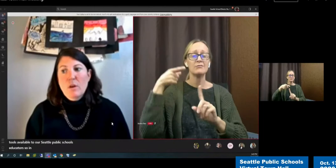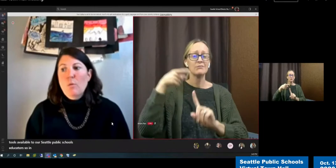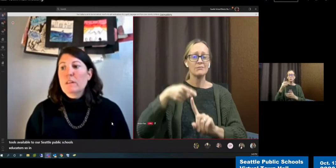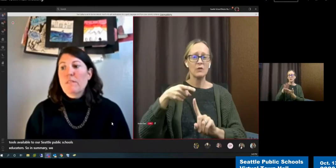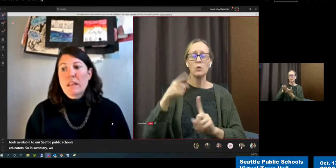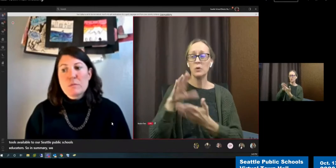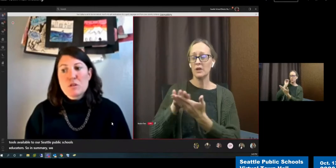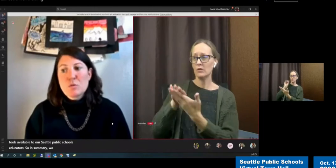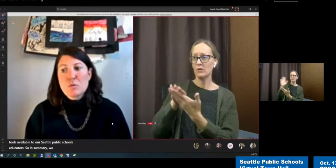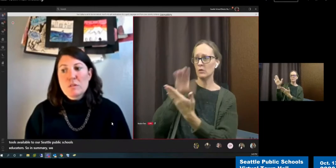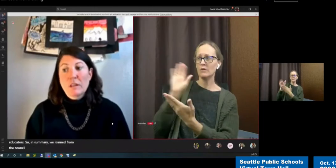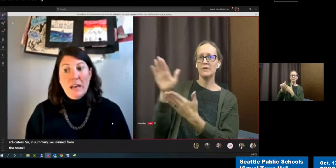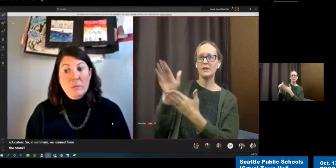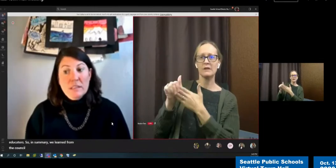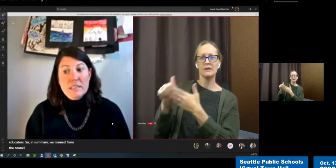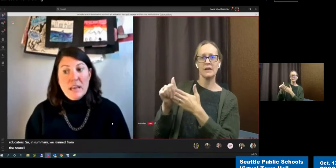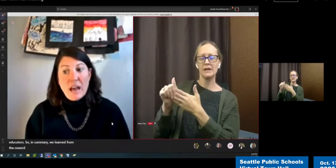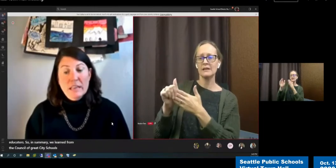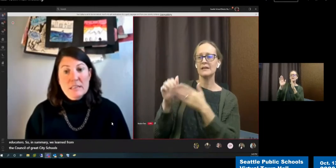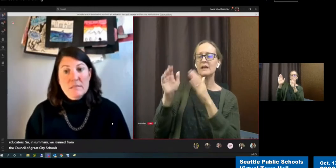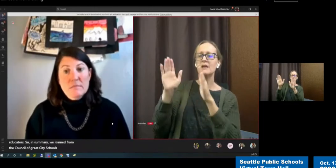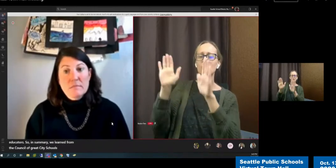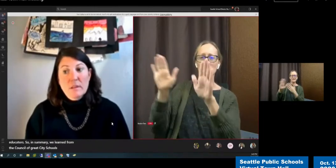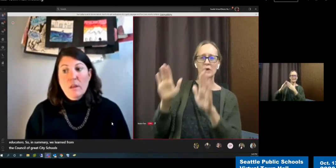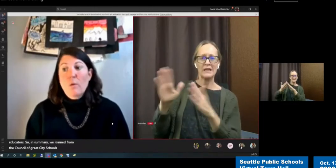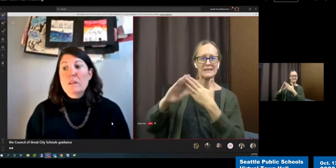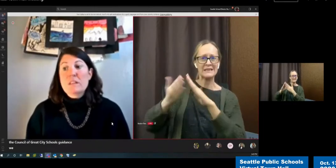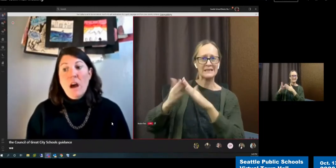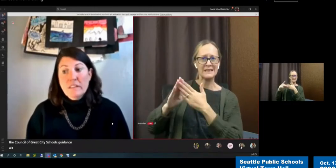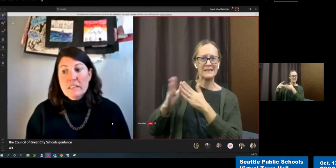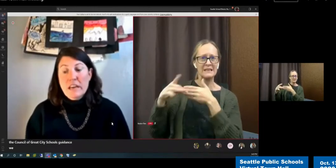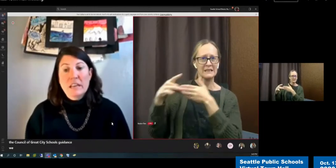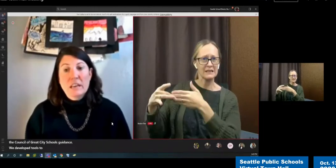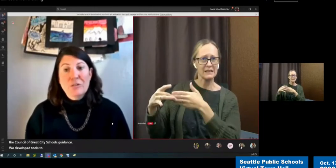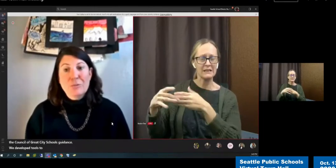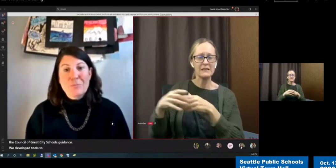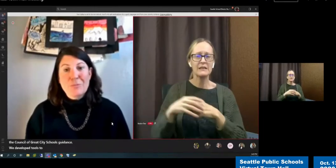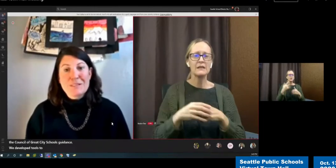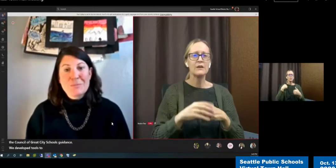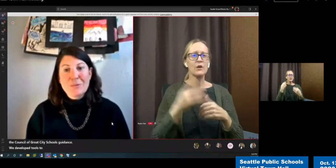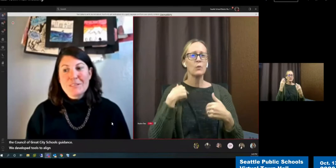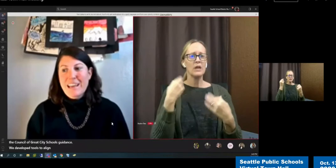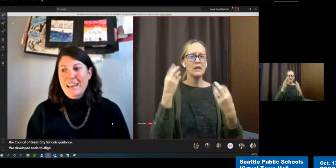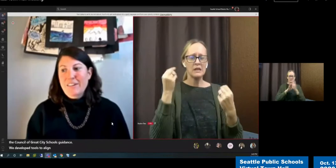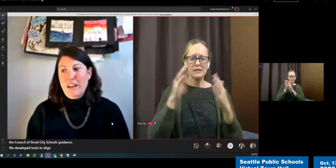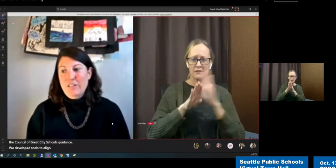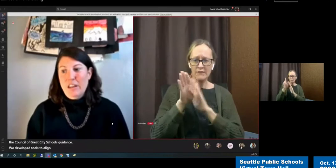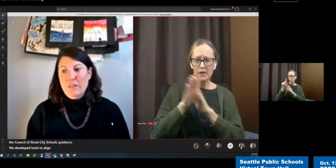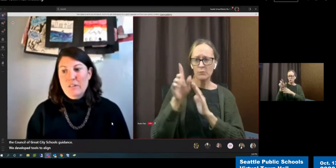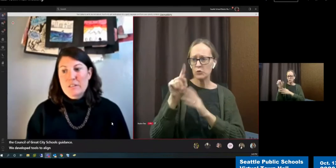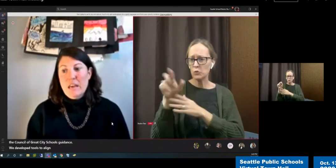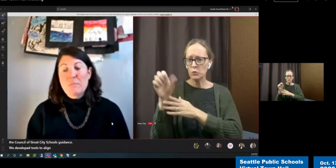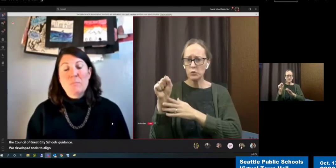We developed tools to align with this guidance. We taught these ideas to our principals and our educators and built